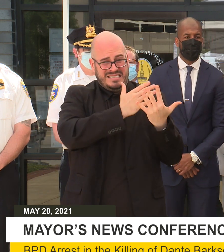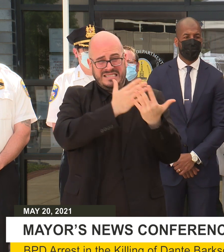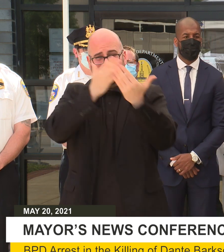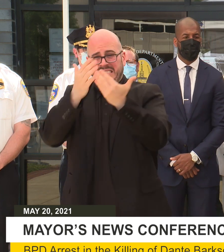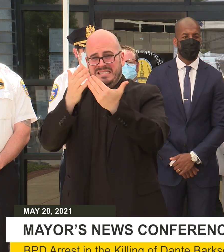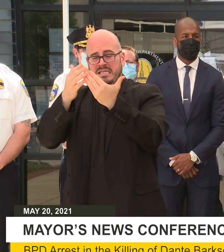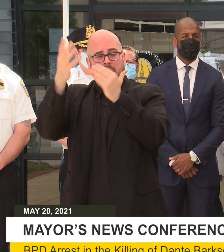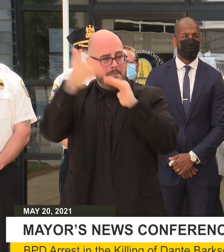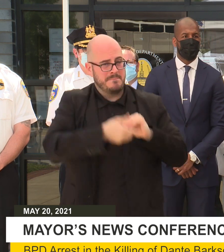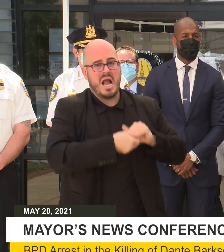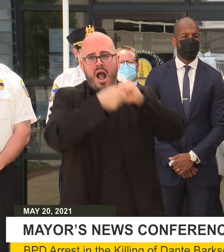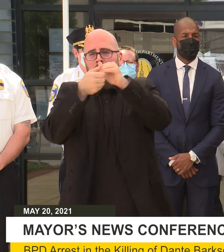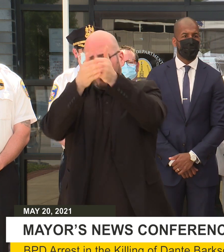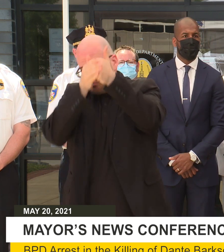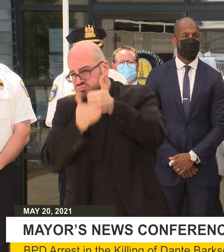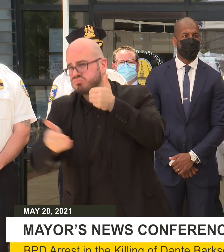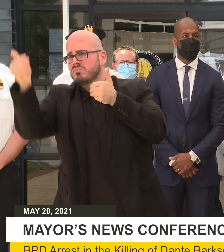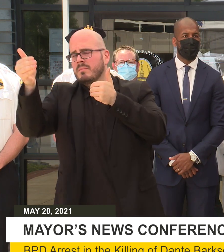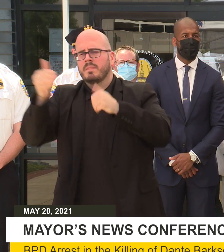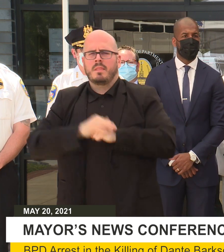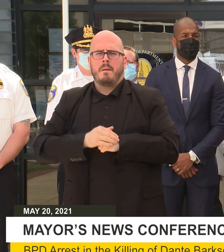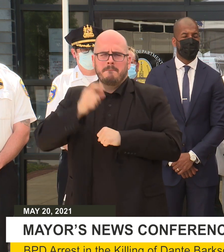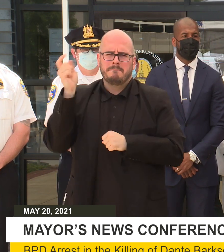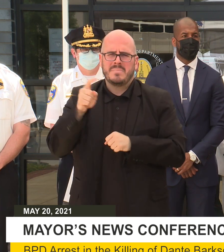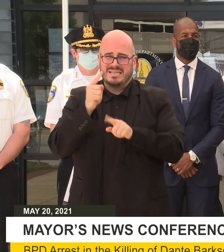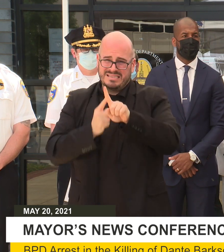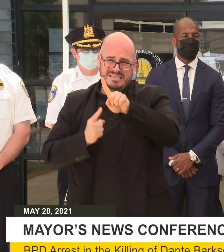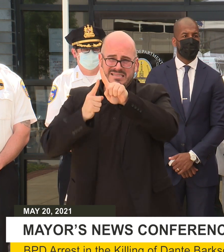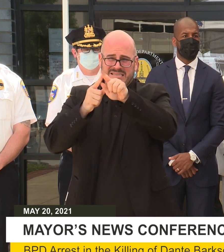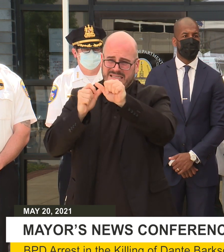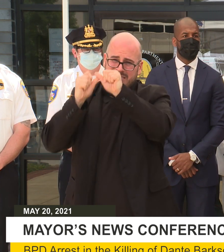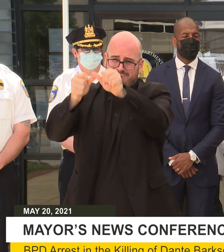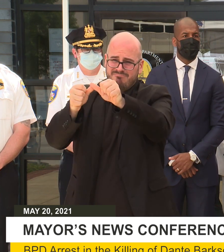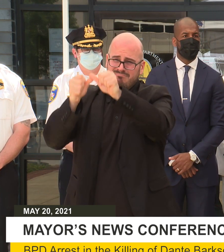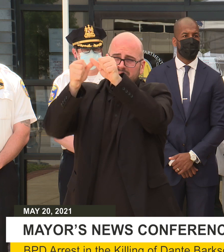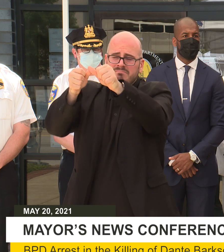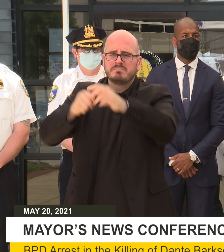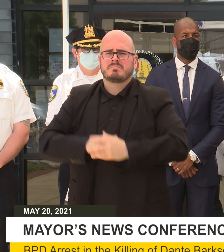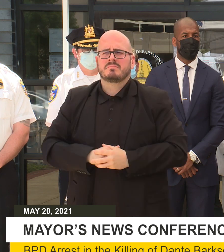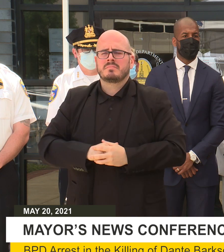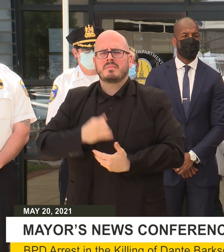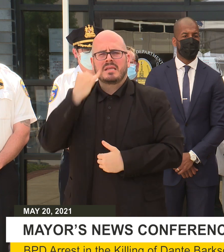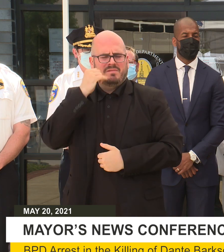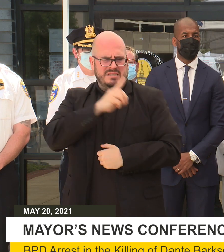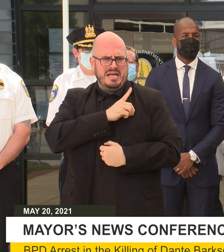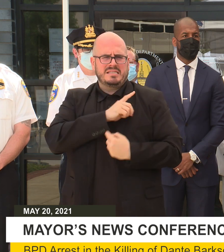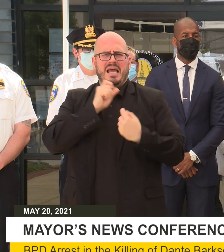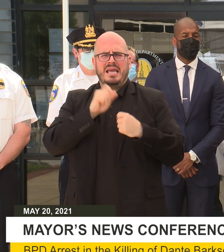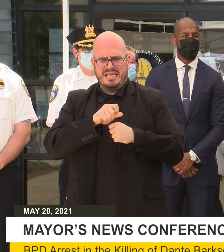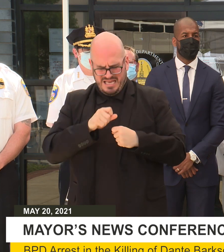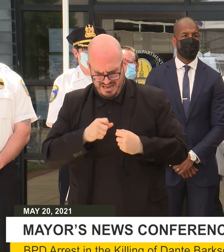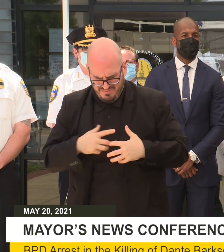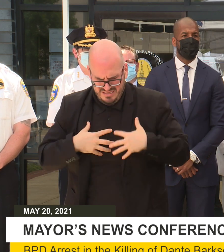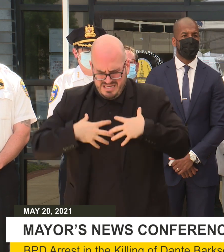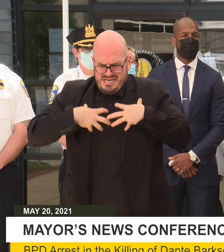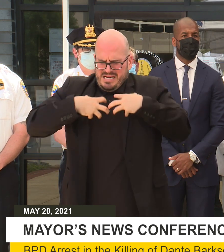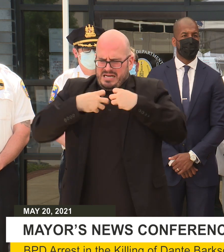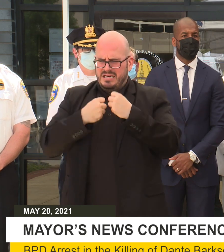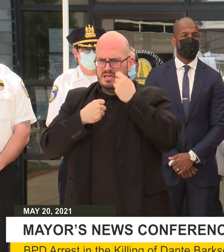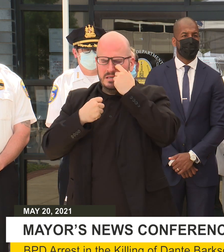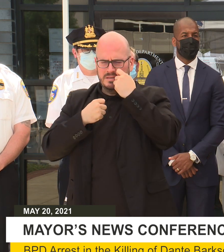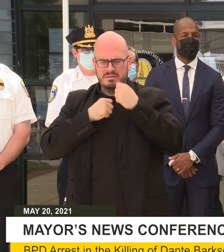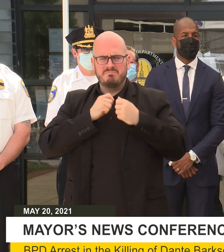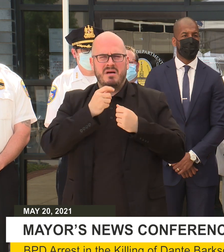finishing his work. We must stay the course. If he, if Dante can muster the courage to look beyond